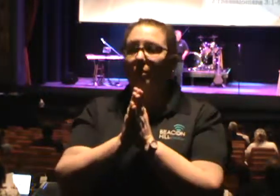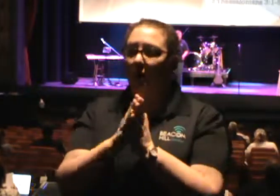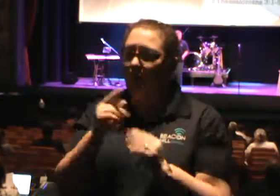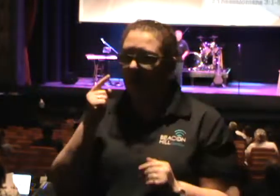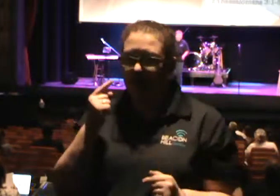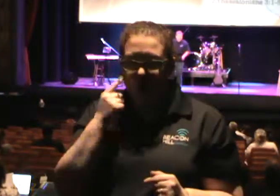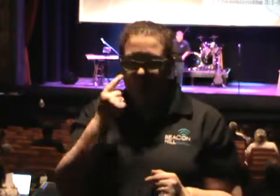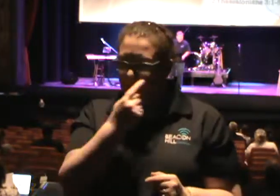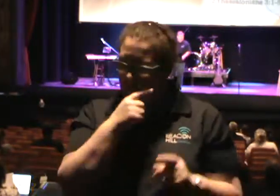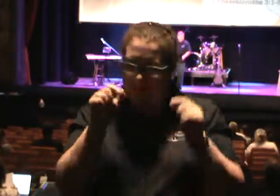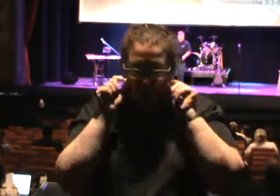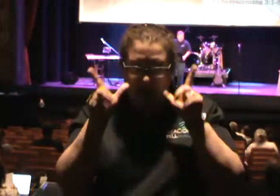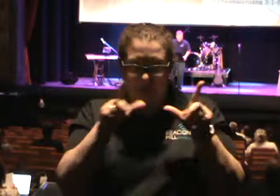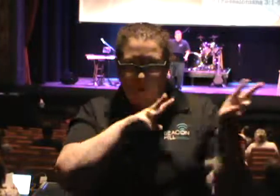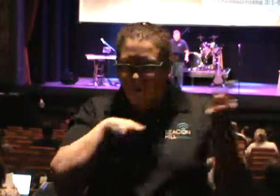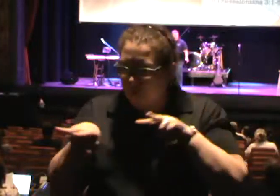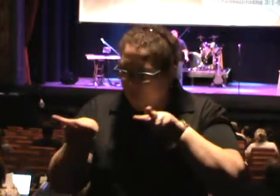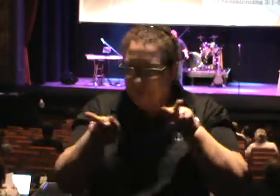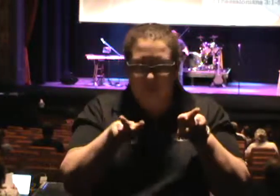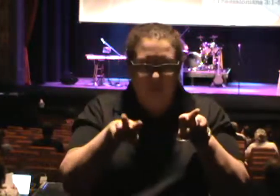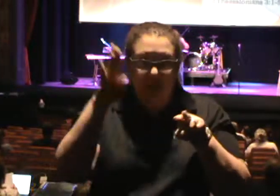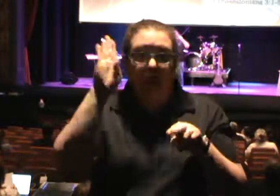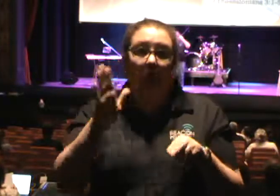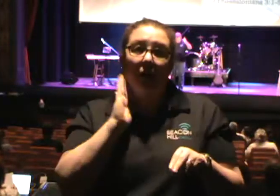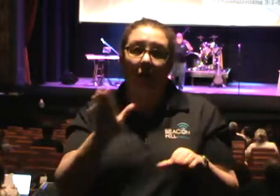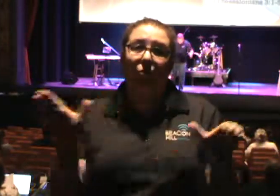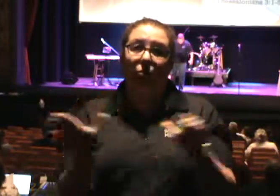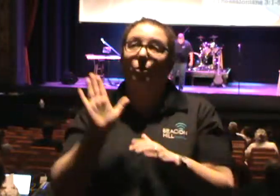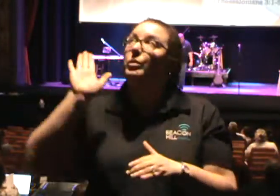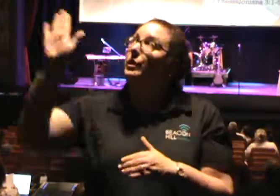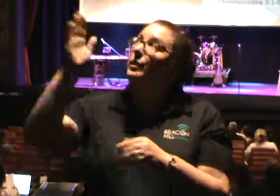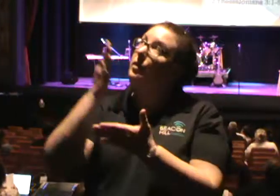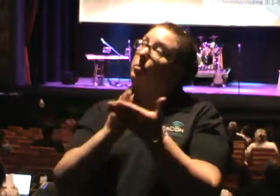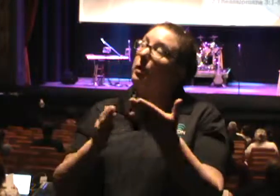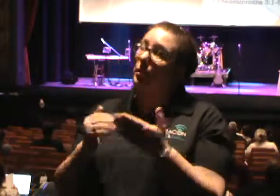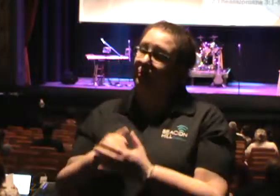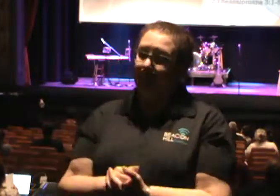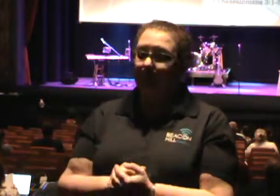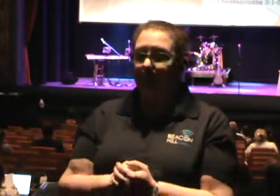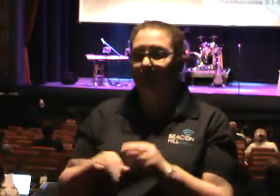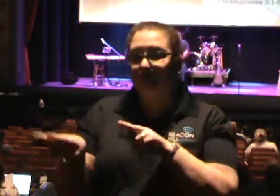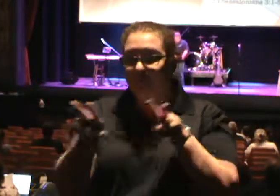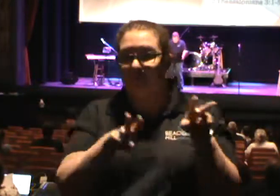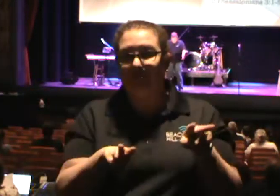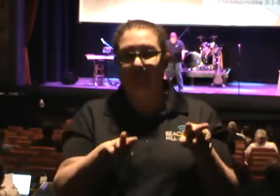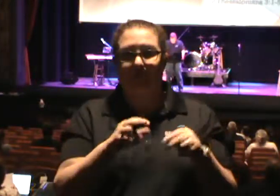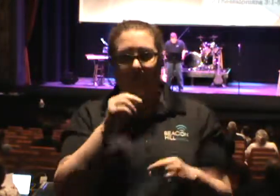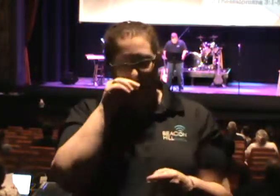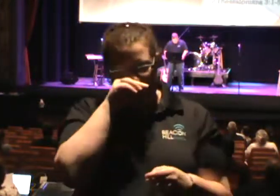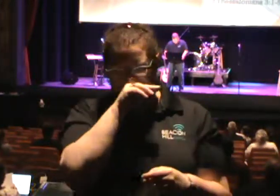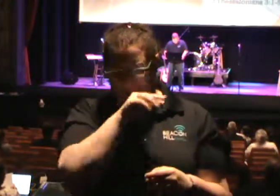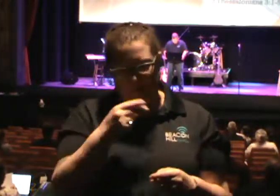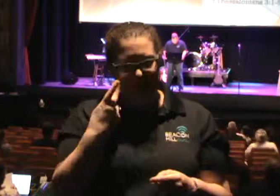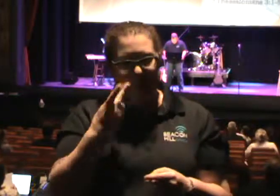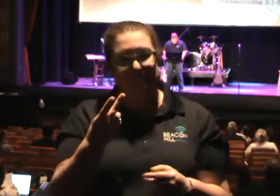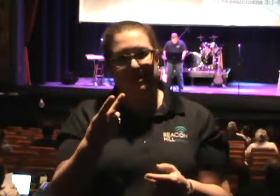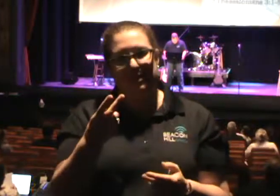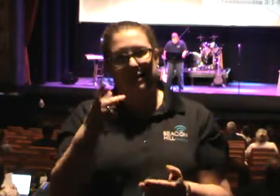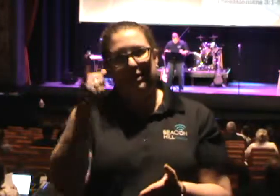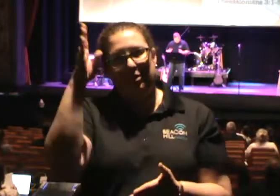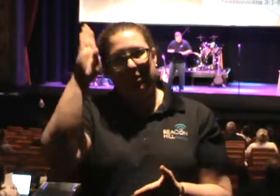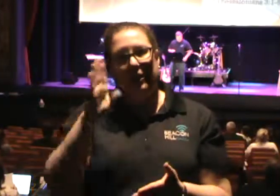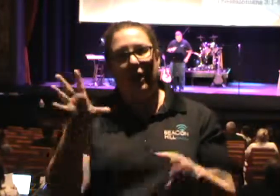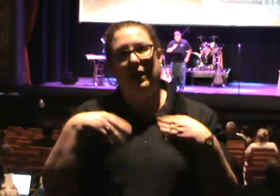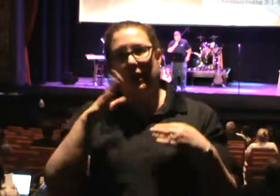because God's going to do His part. So keep your eyes open to what God has for you in your life.